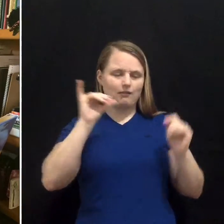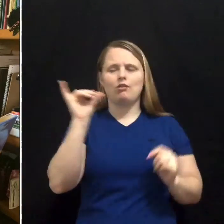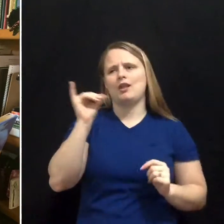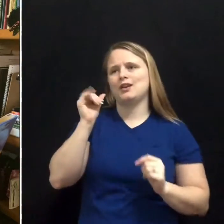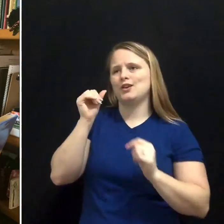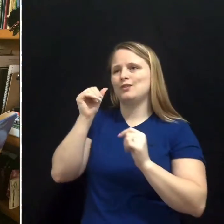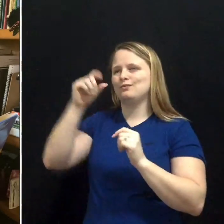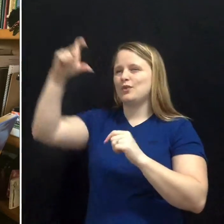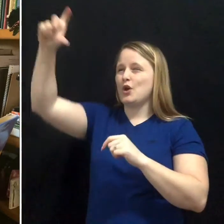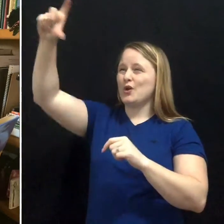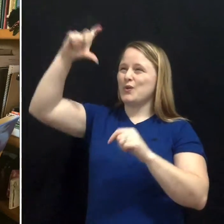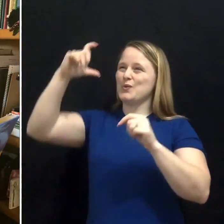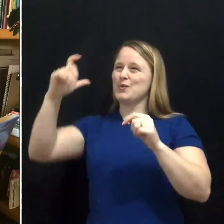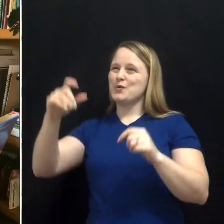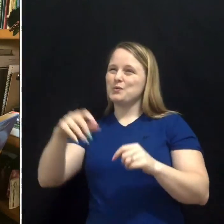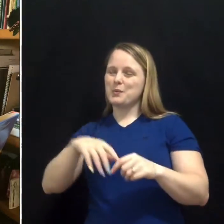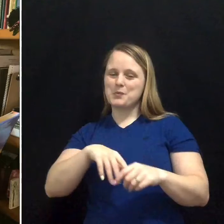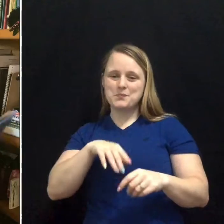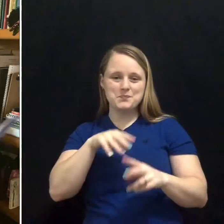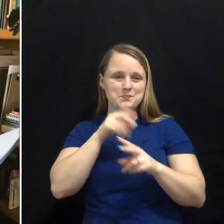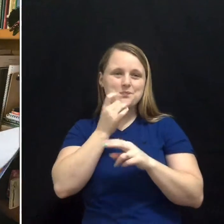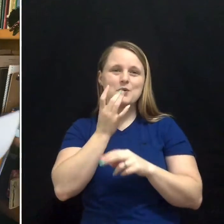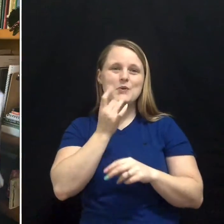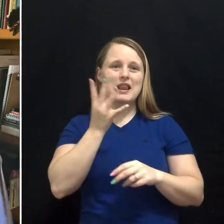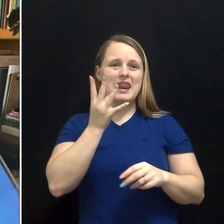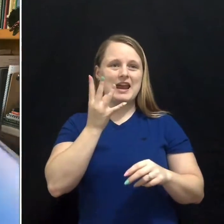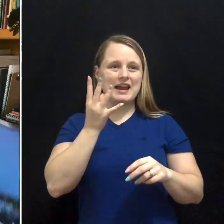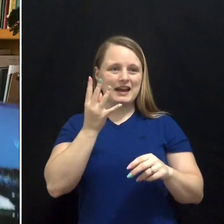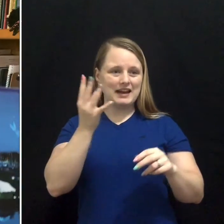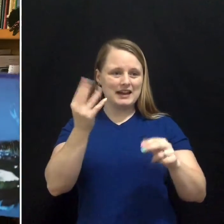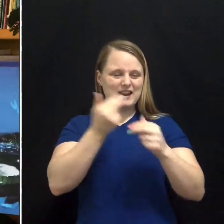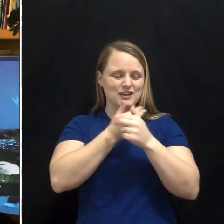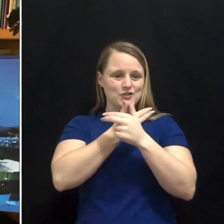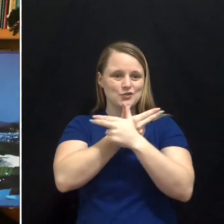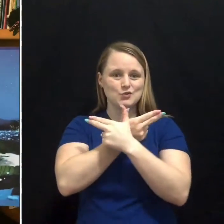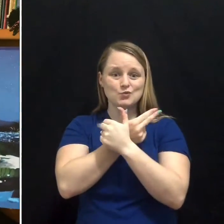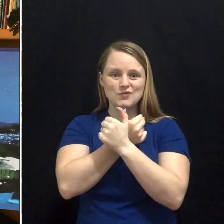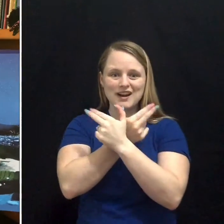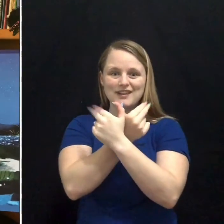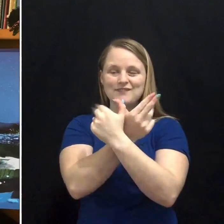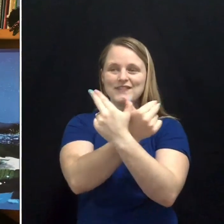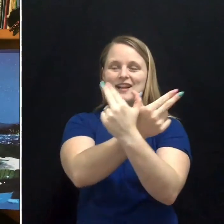and fireflies and dragonfly wings.